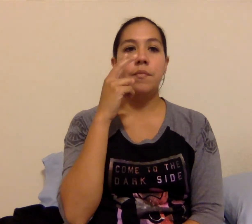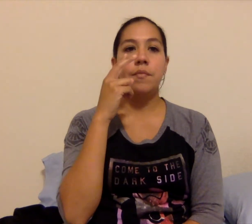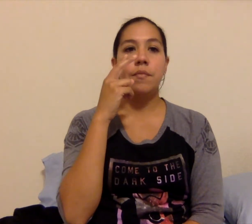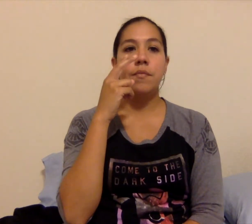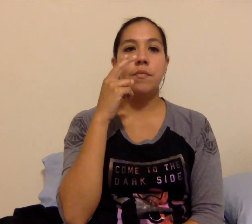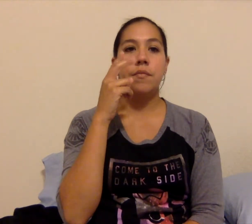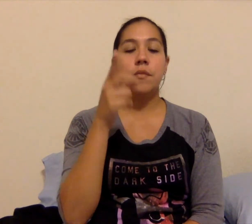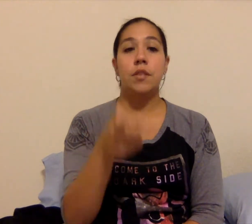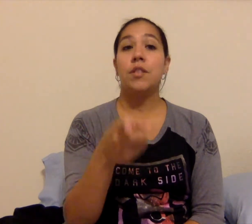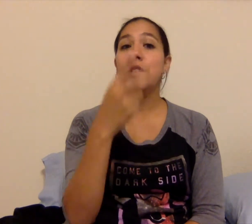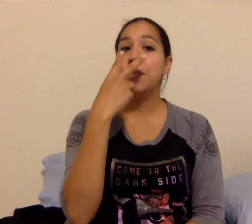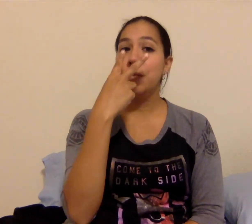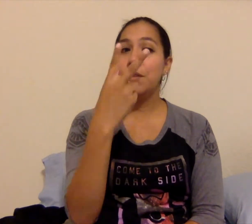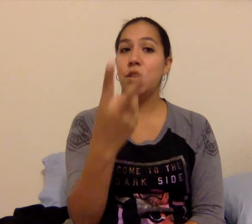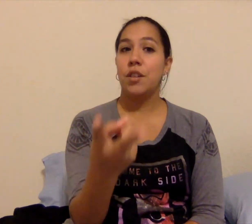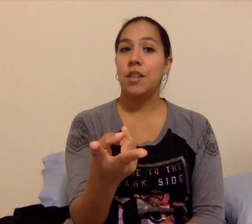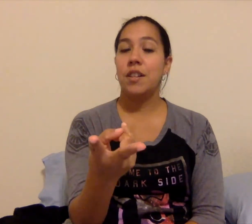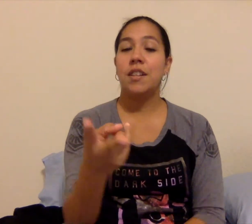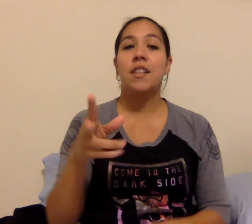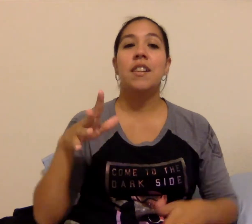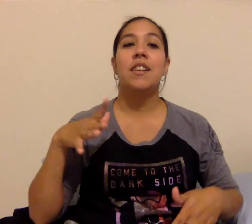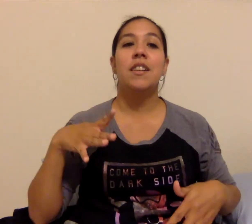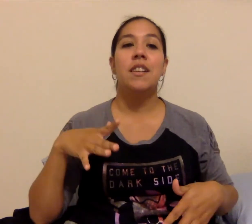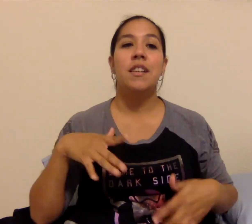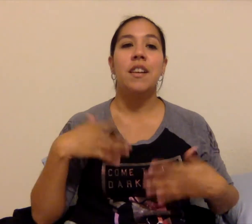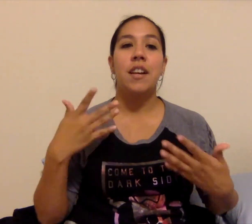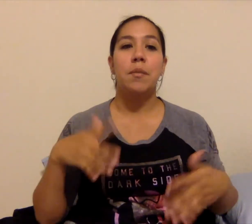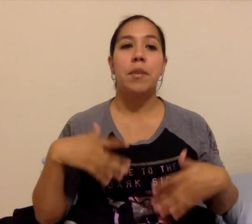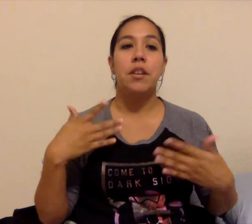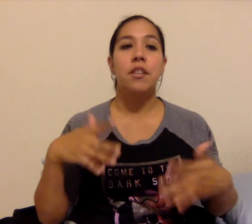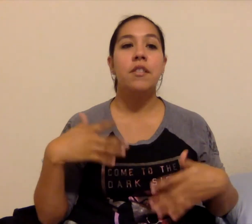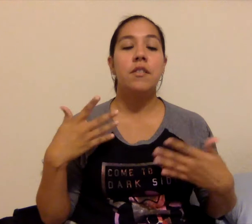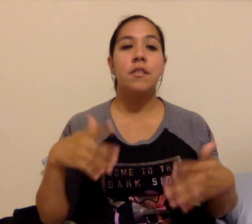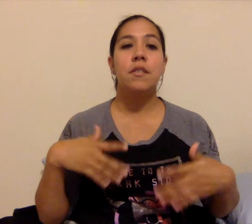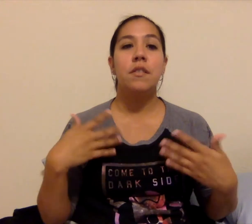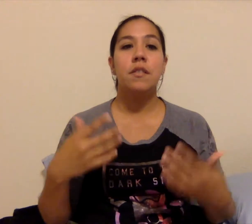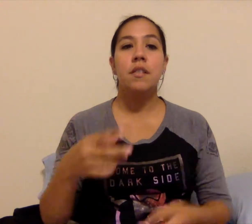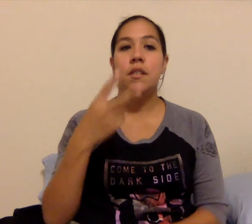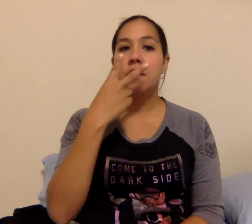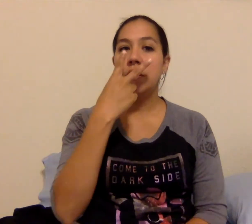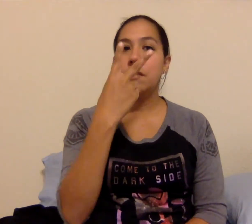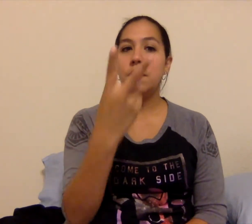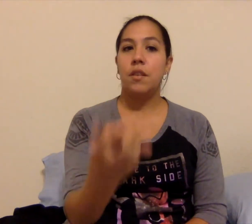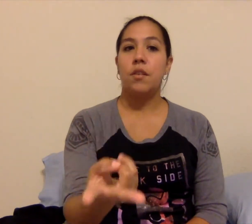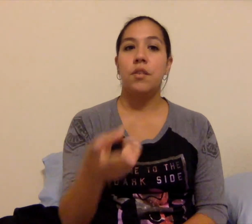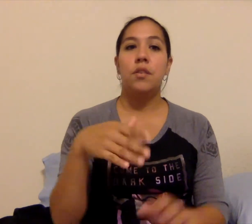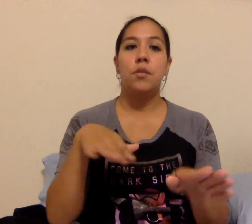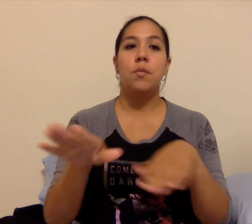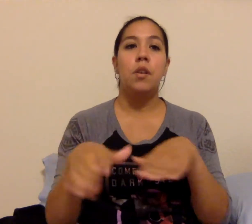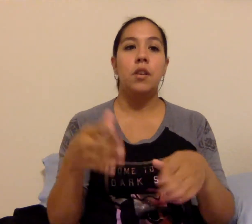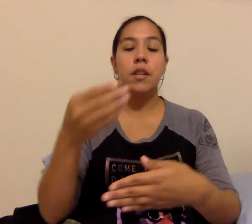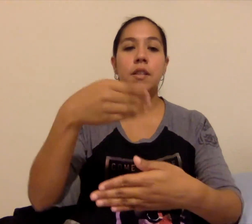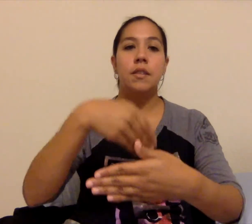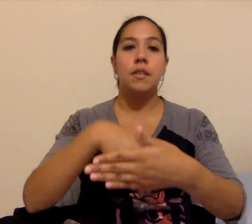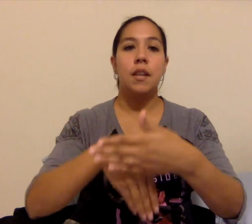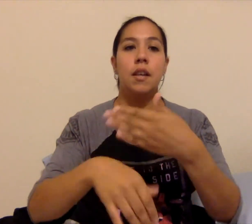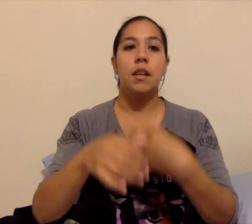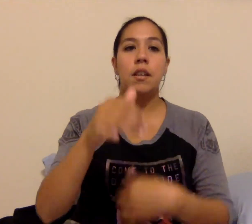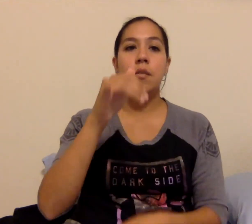You look happier, saw you walk inside a